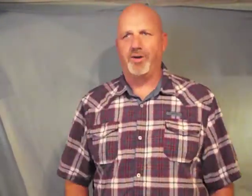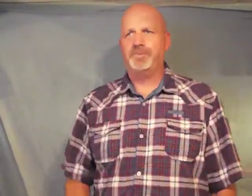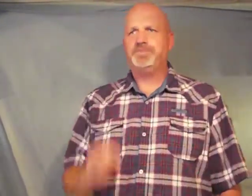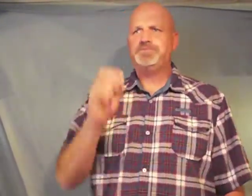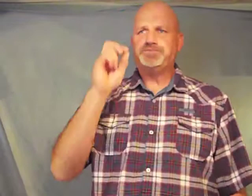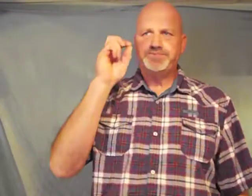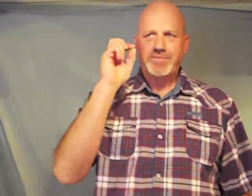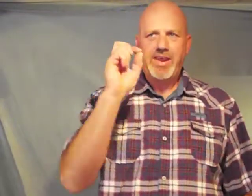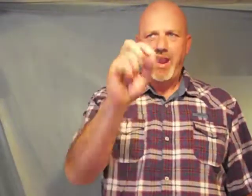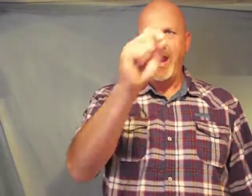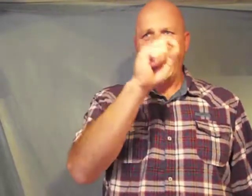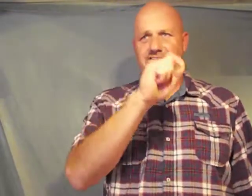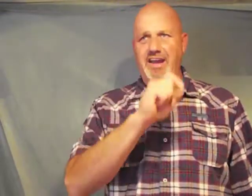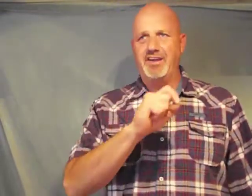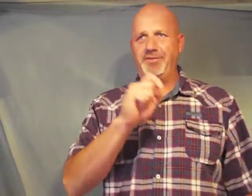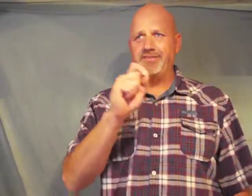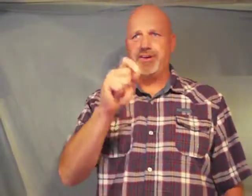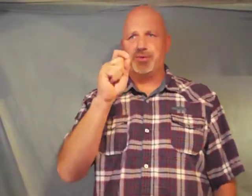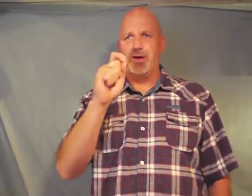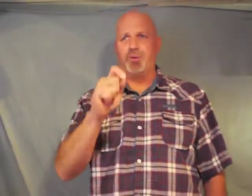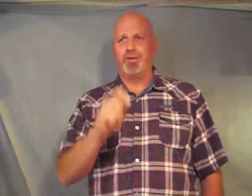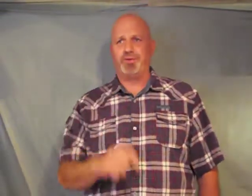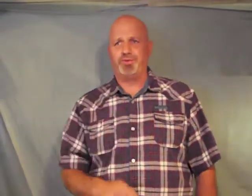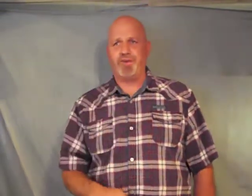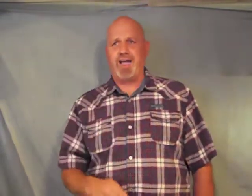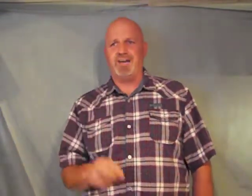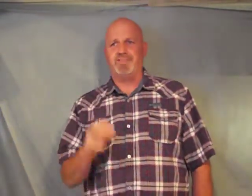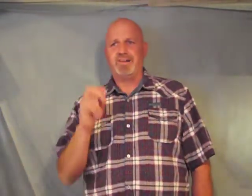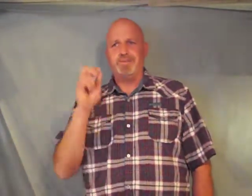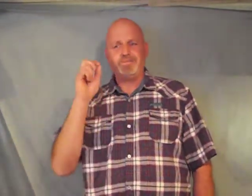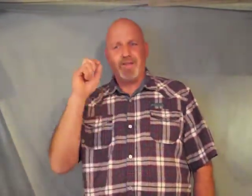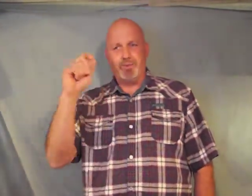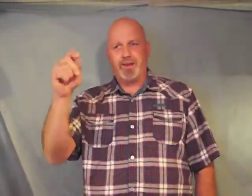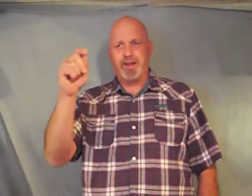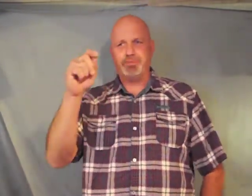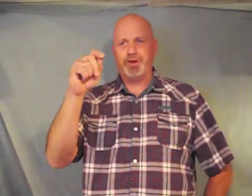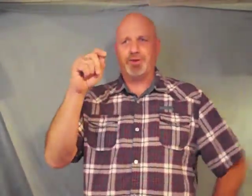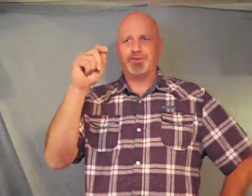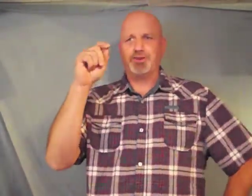Isaiah 53 1 through 5 and we keep going to